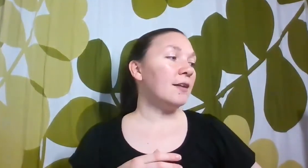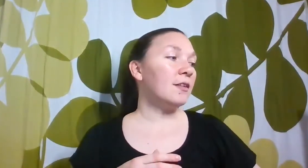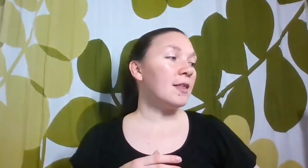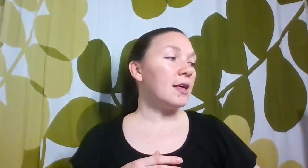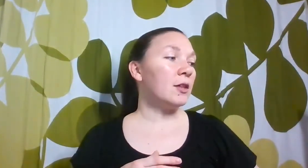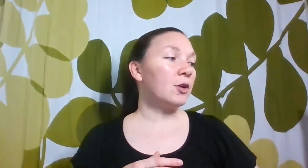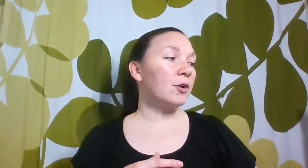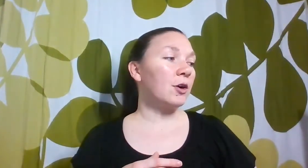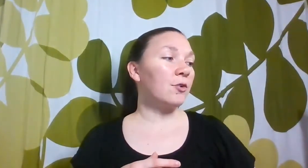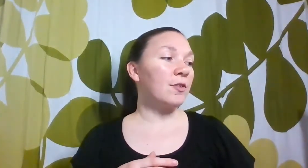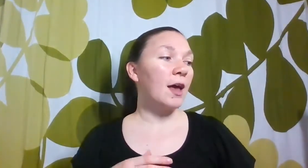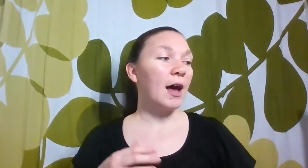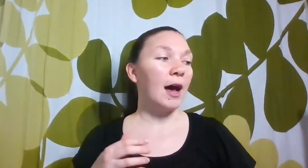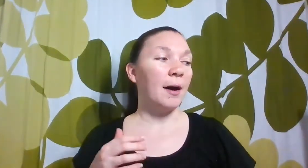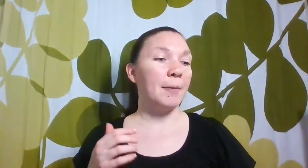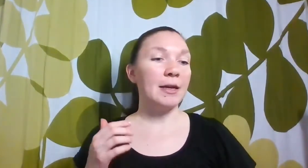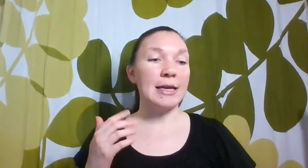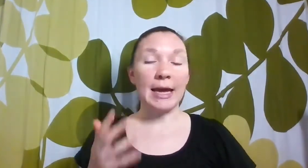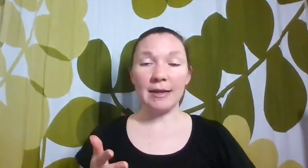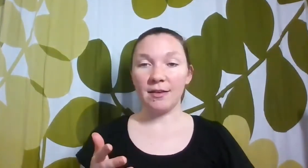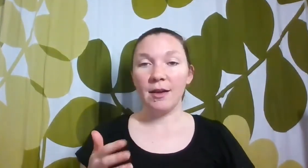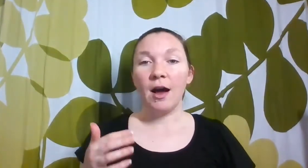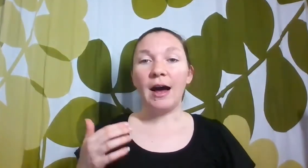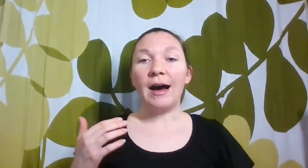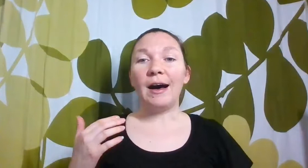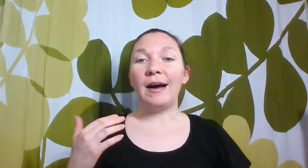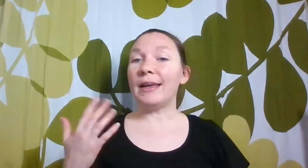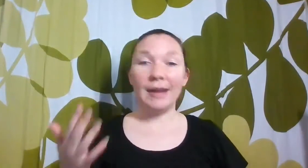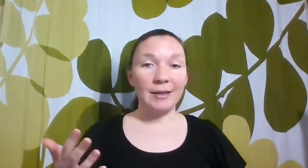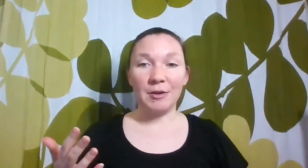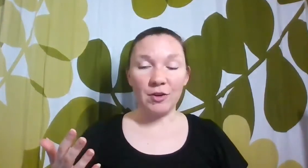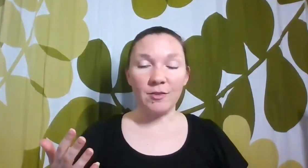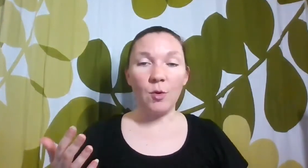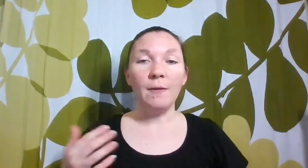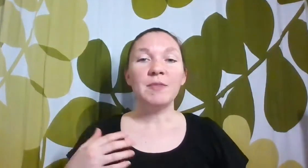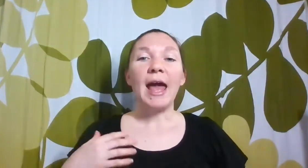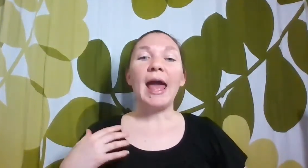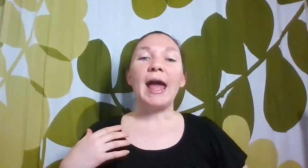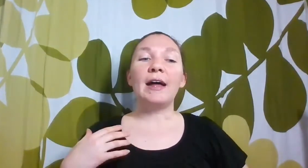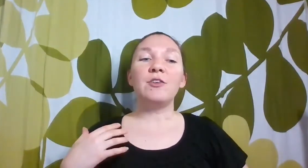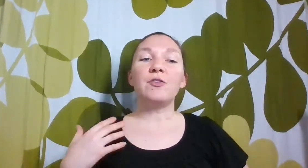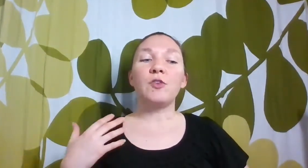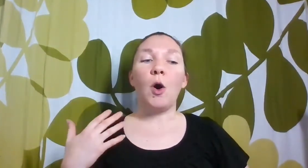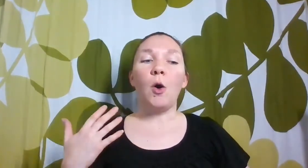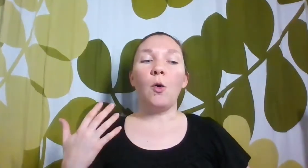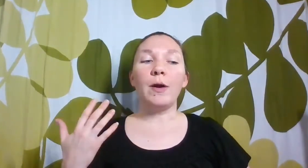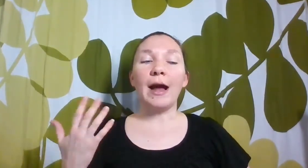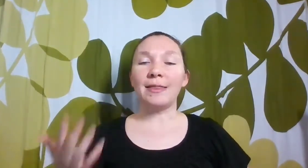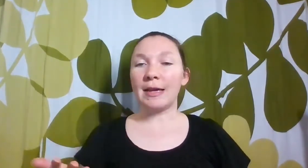the learners get in elementary school. And so I think